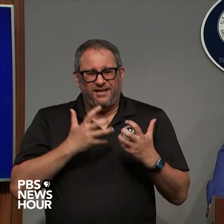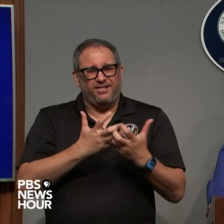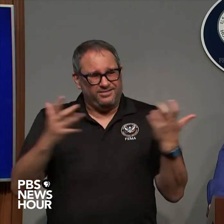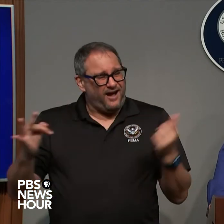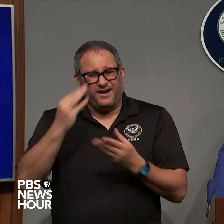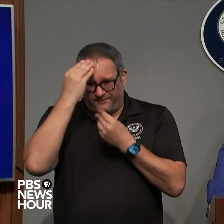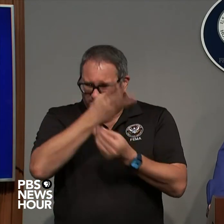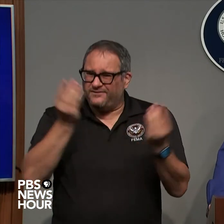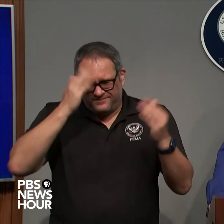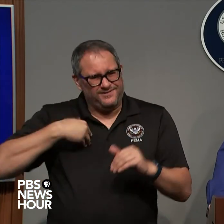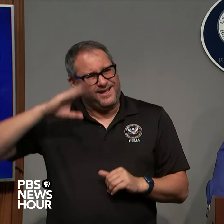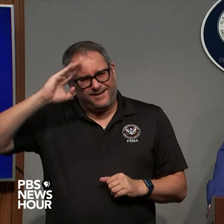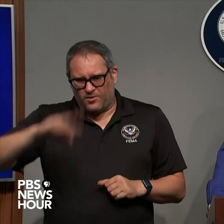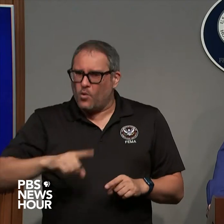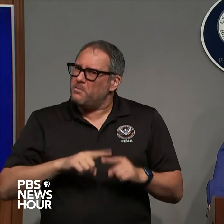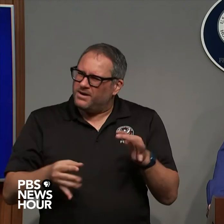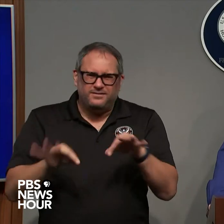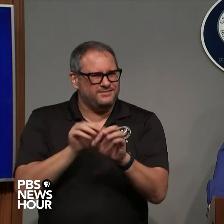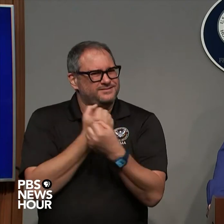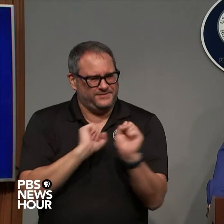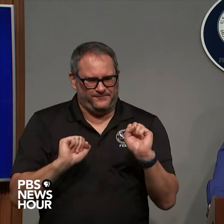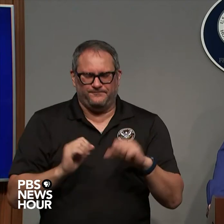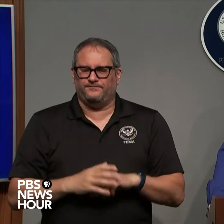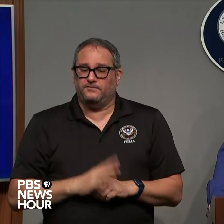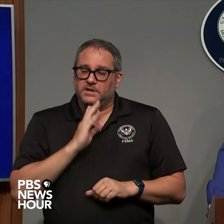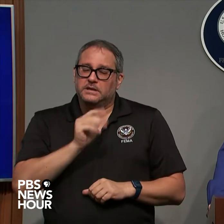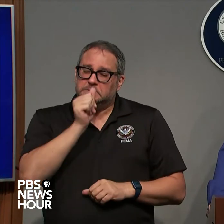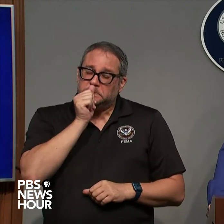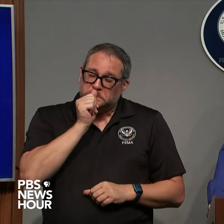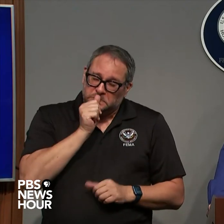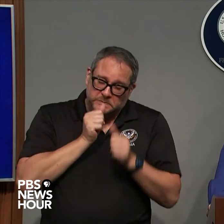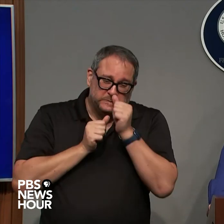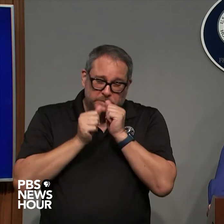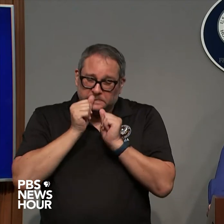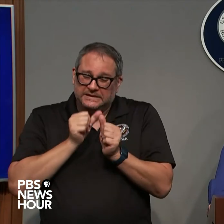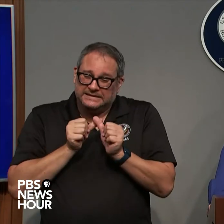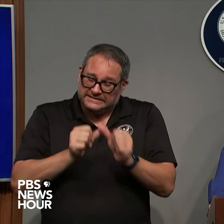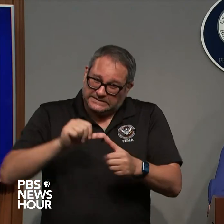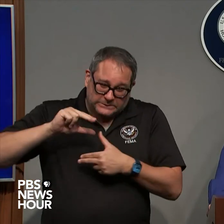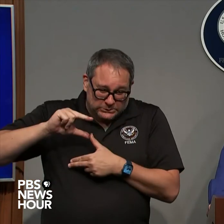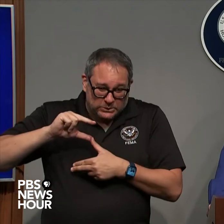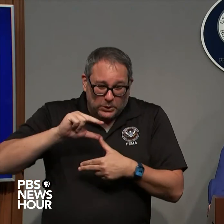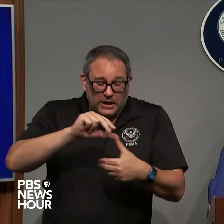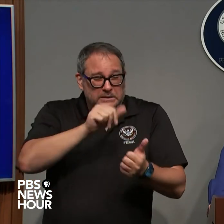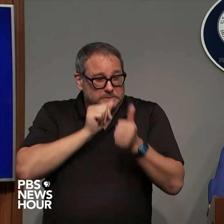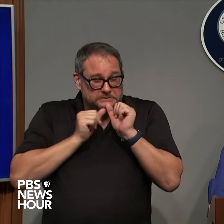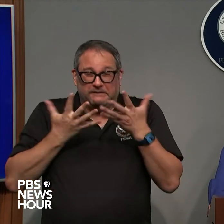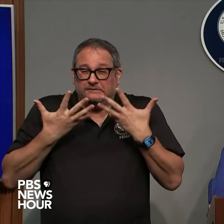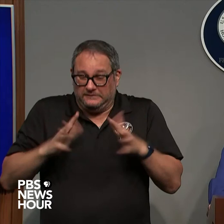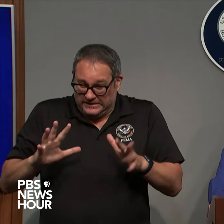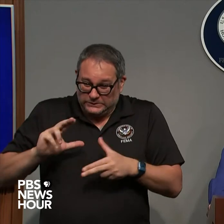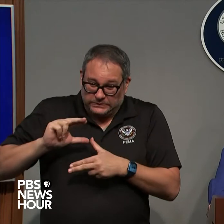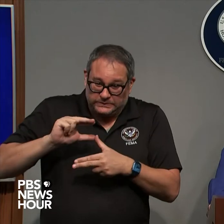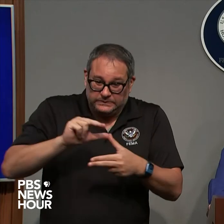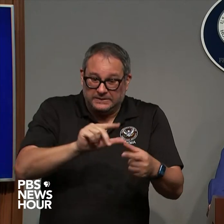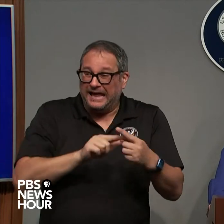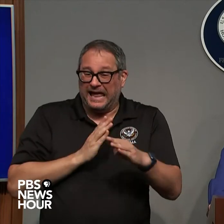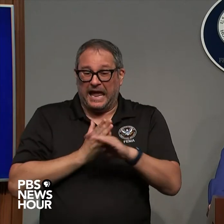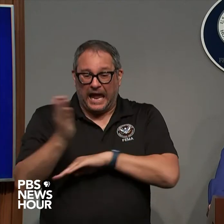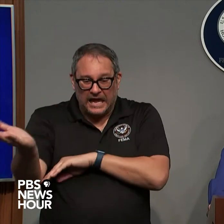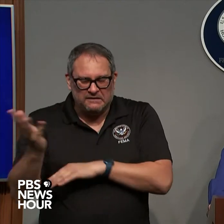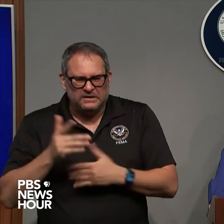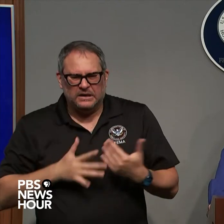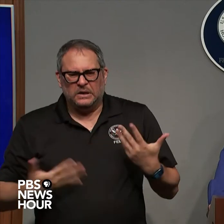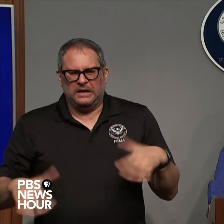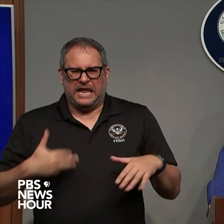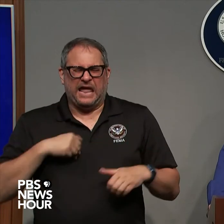even getting through the storm it's dangerous afterwards it's no fun after these storms okay there's debris there's you know you think